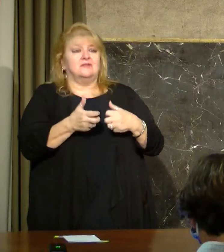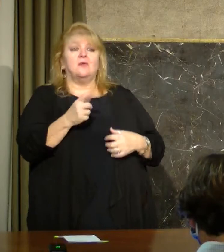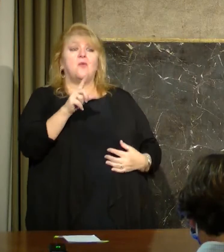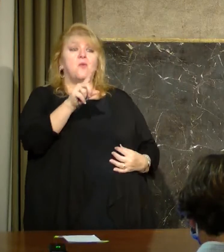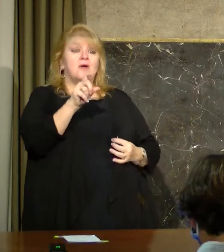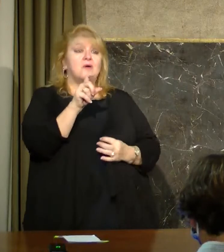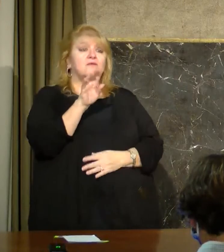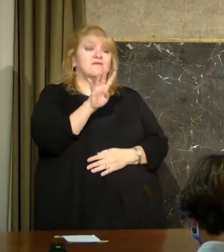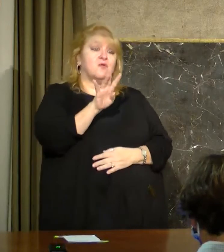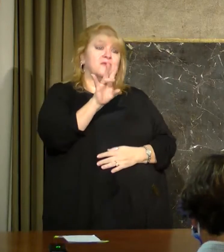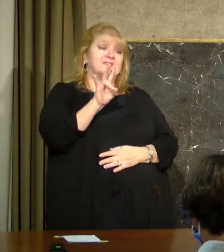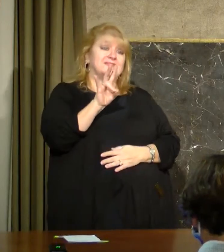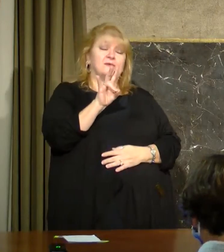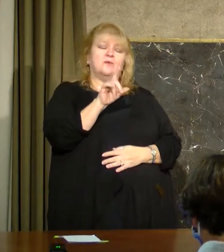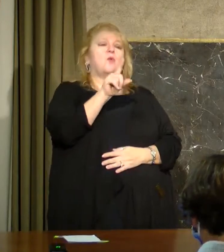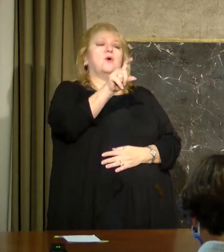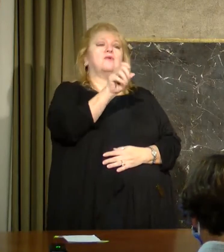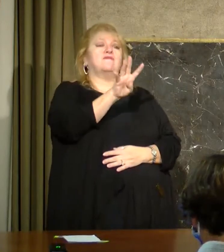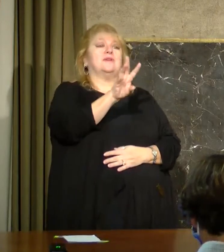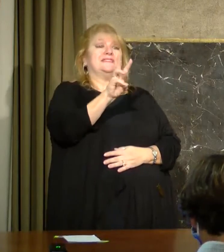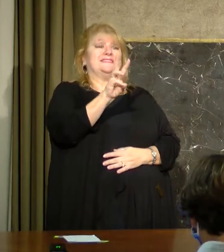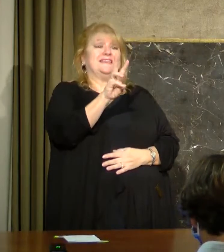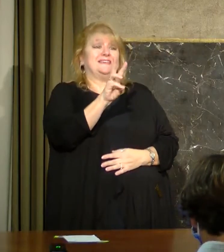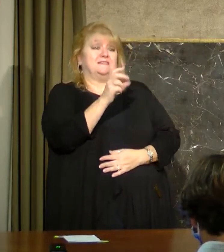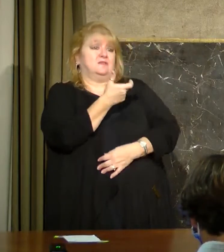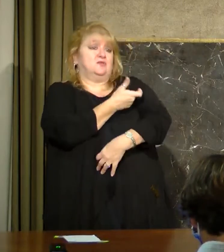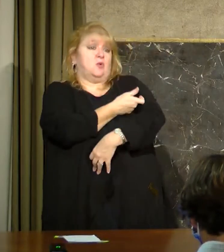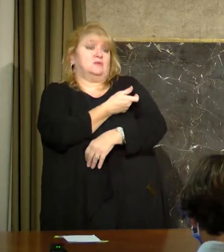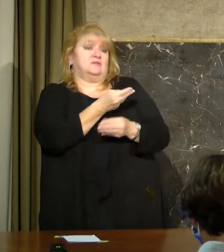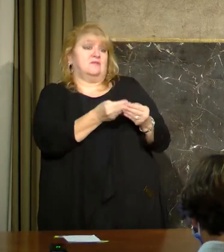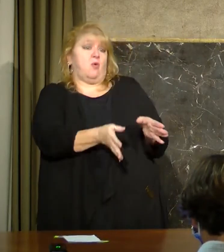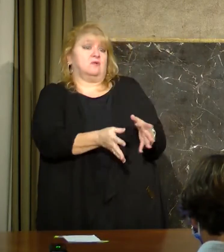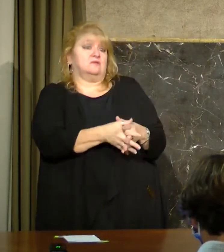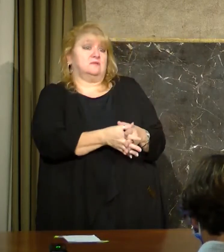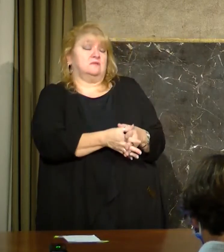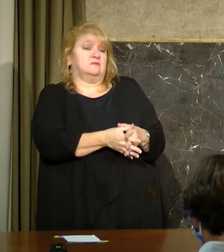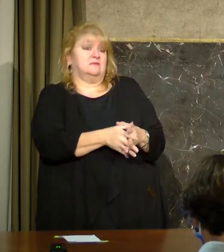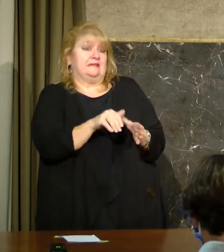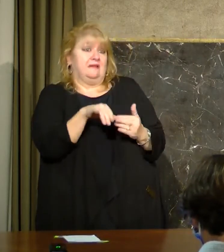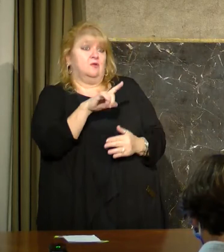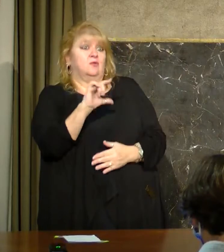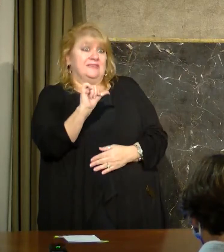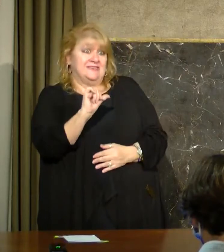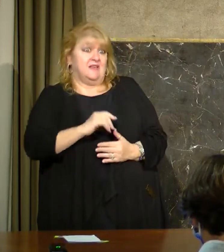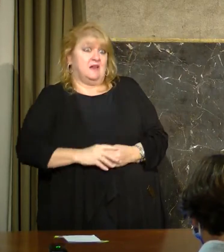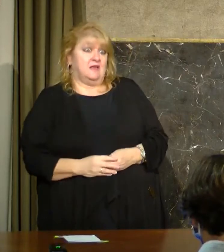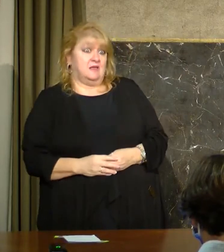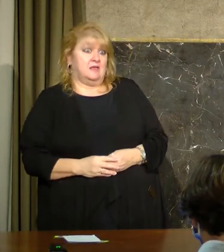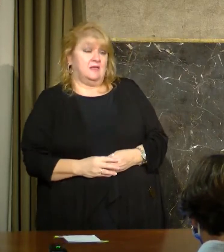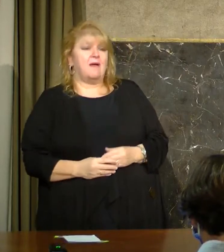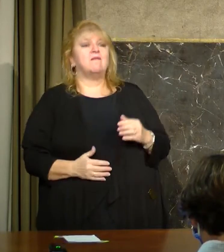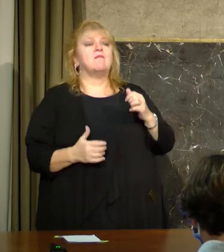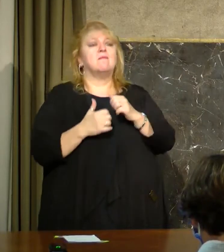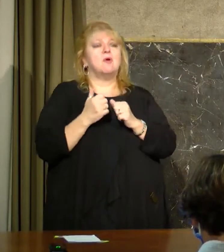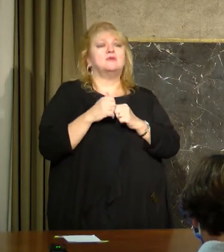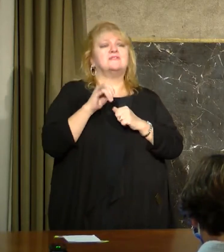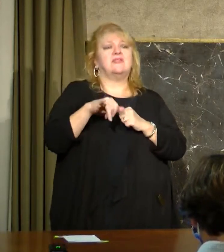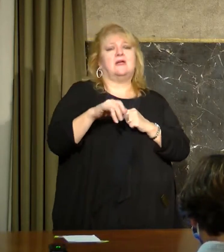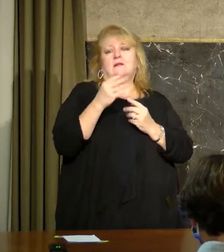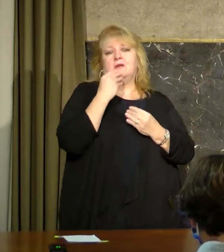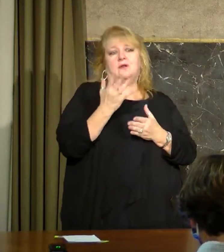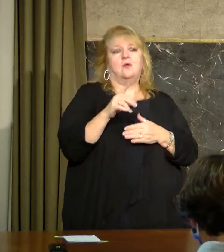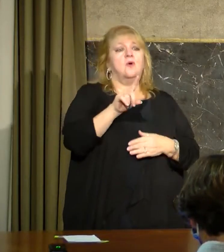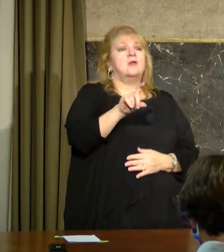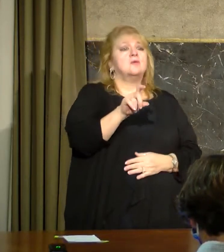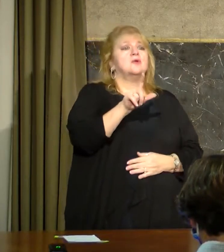total of 146 doses lost so far in Louisiana. The bulk of that, I'll just let folks know,